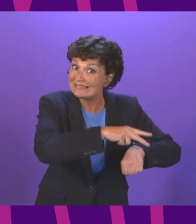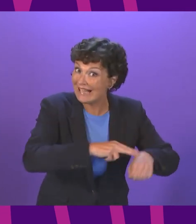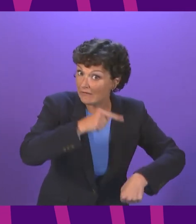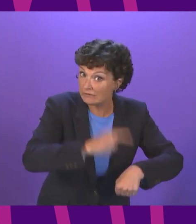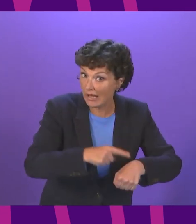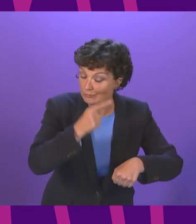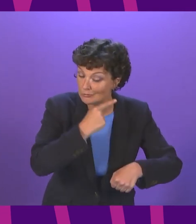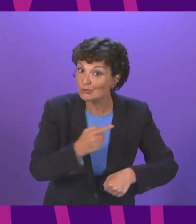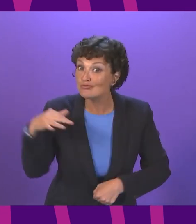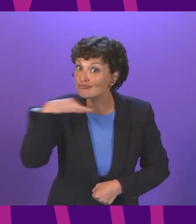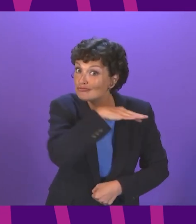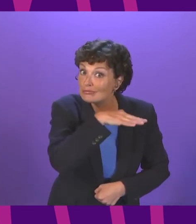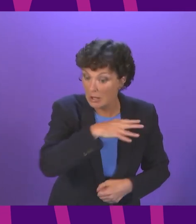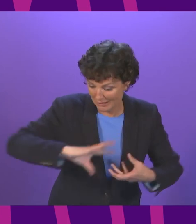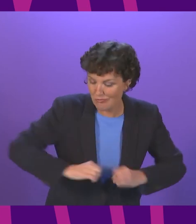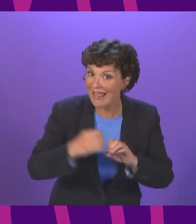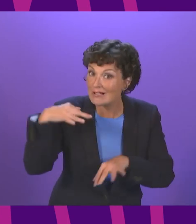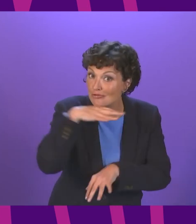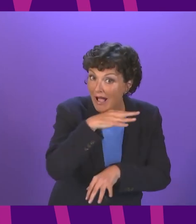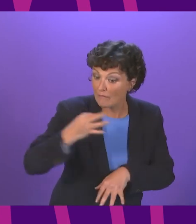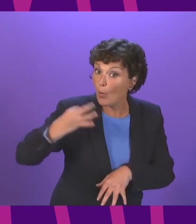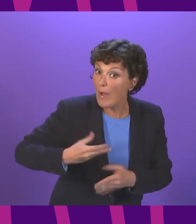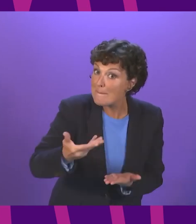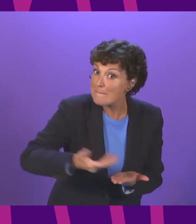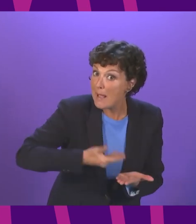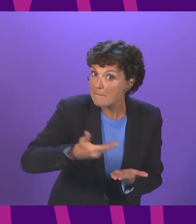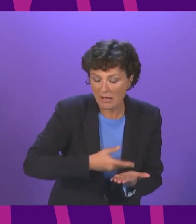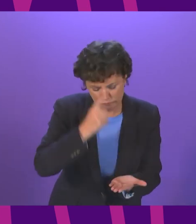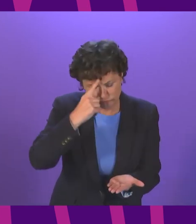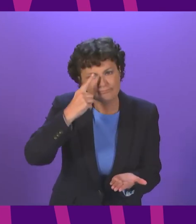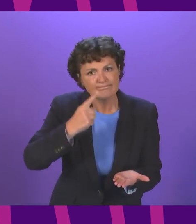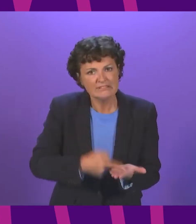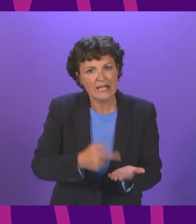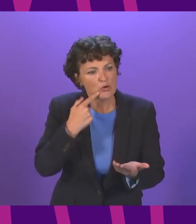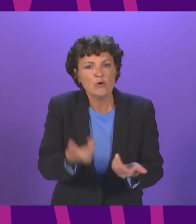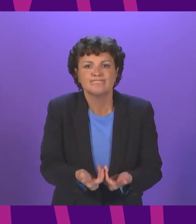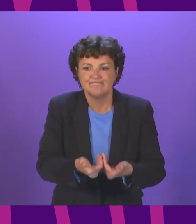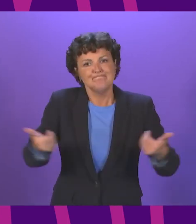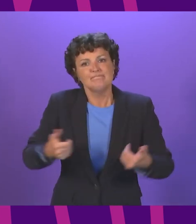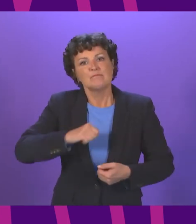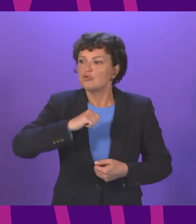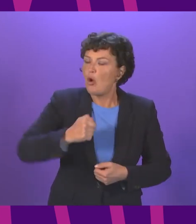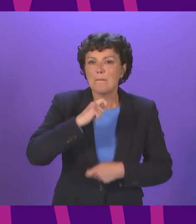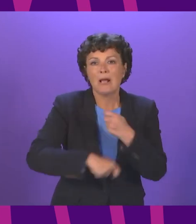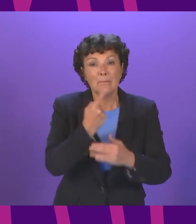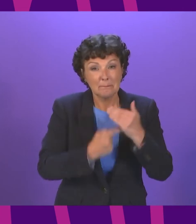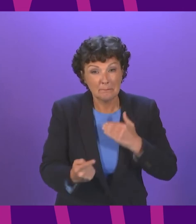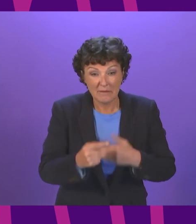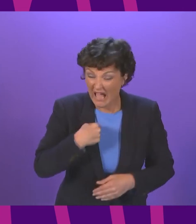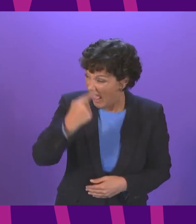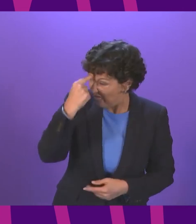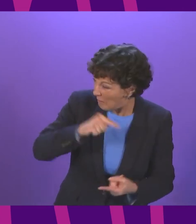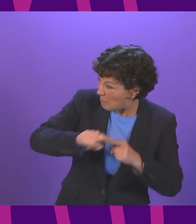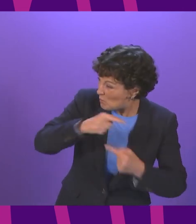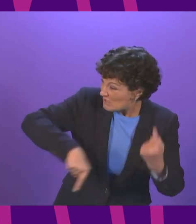to draft a new white paper on separation when I think and I believe most sensible MSPs think that every minute an